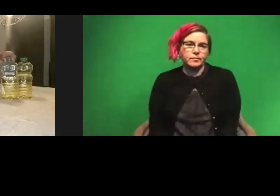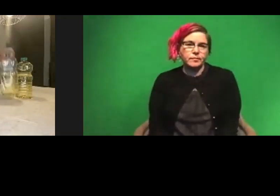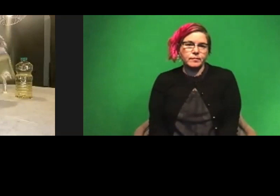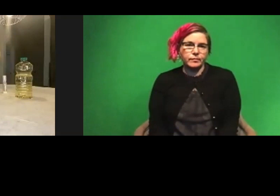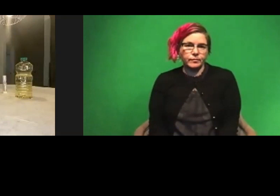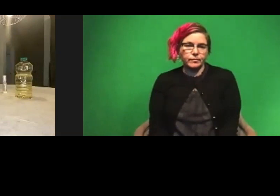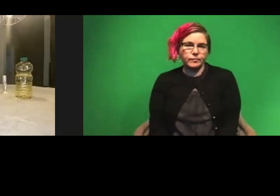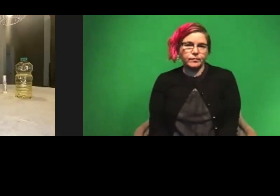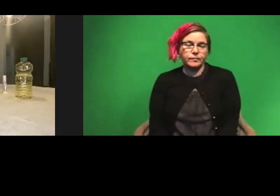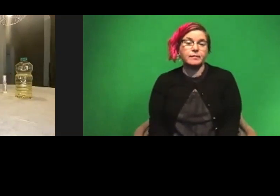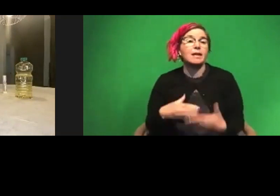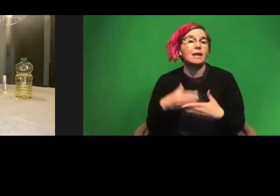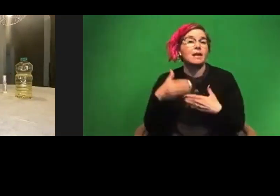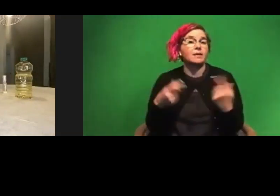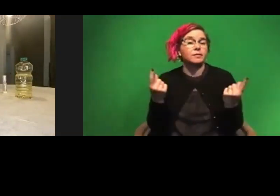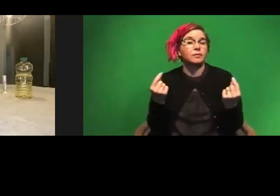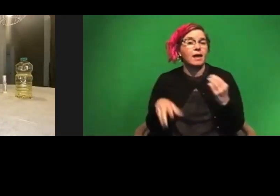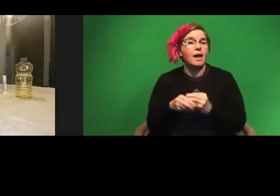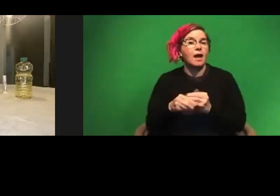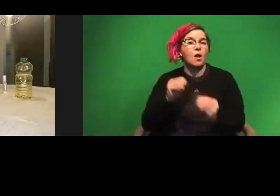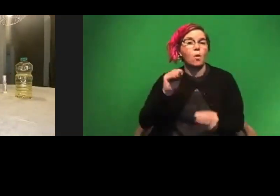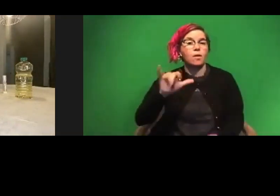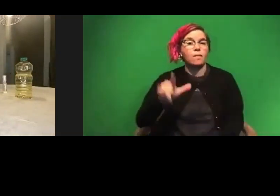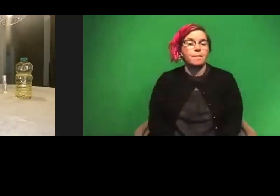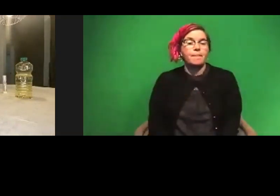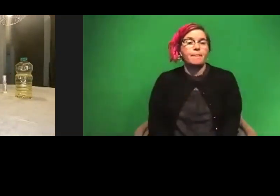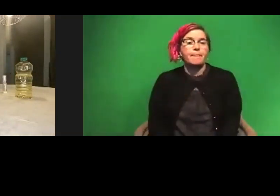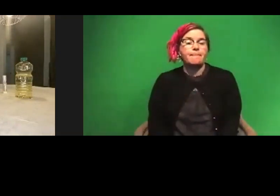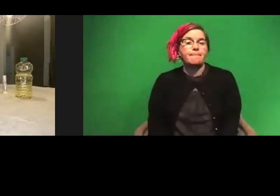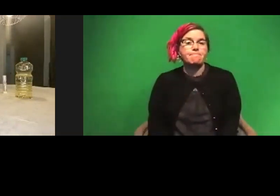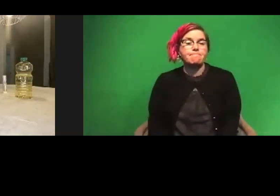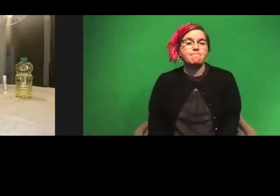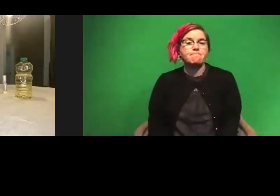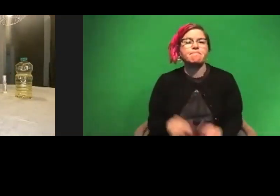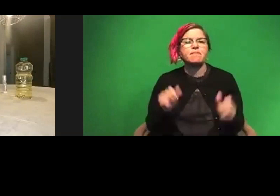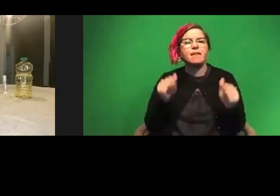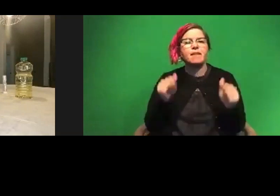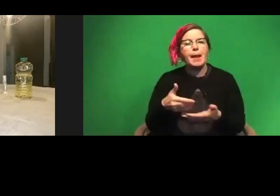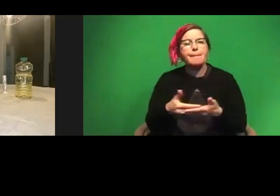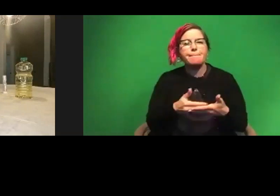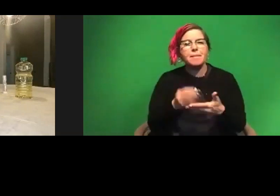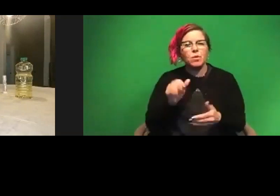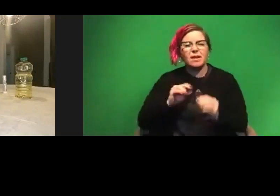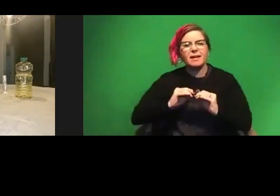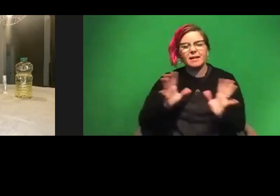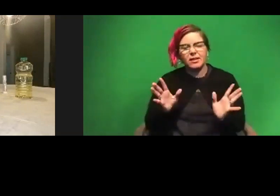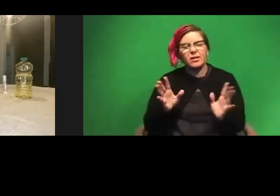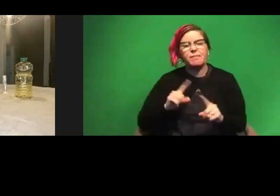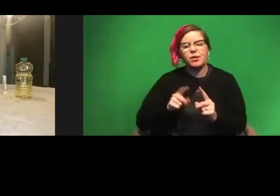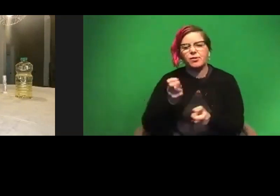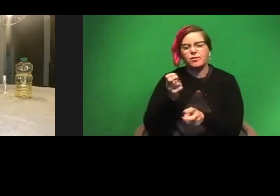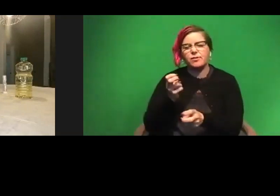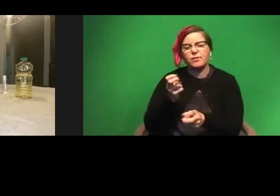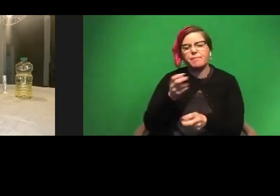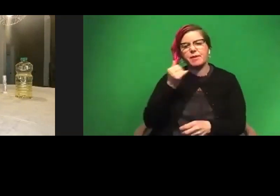The next thing you want to do is add your oil. And you can do baby oil, which is clear, but it makes it a little bit better if you